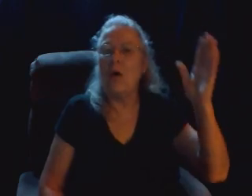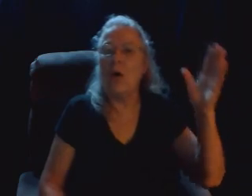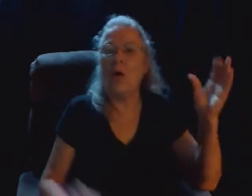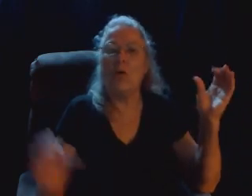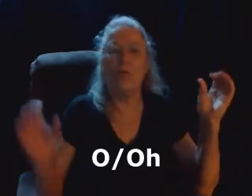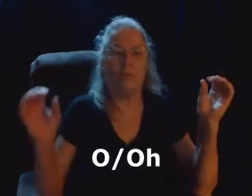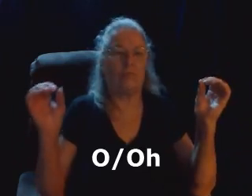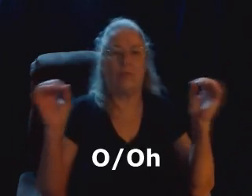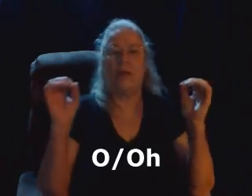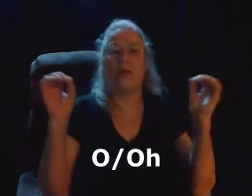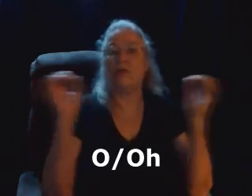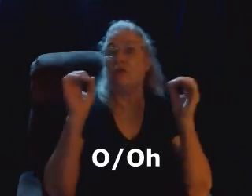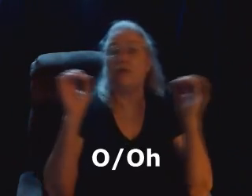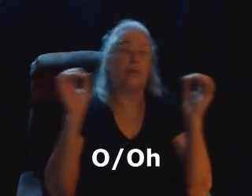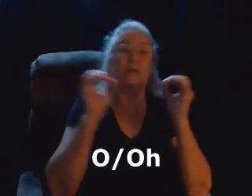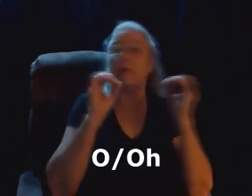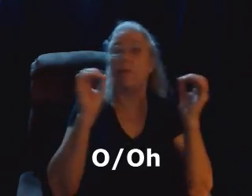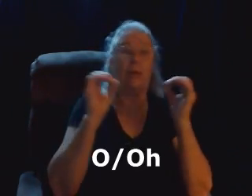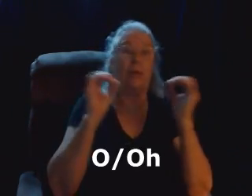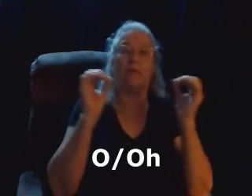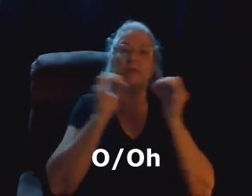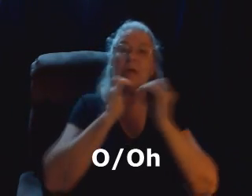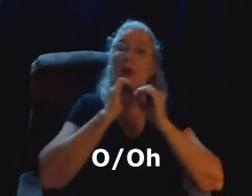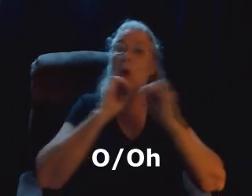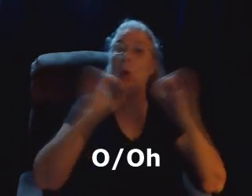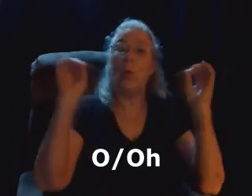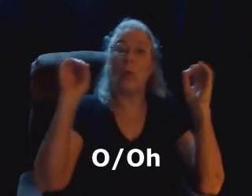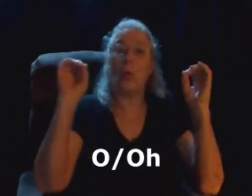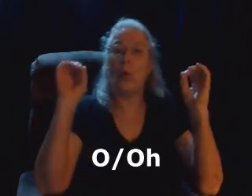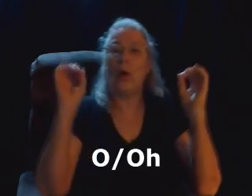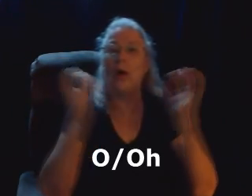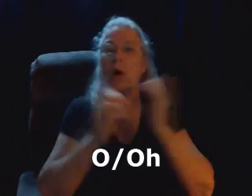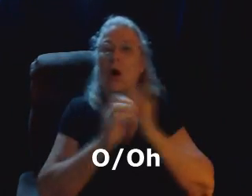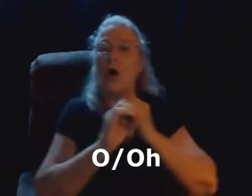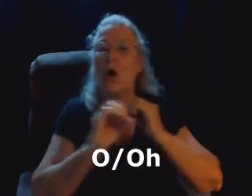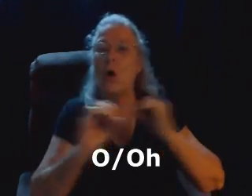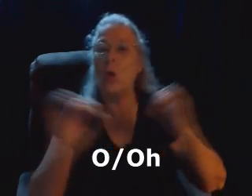O. And that's just a double O. It's like, oh. Oh.